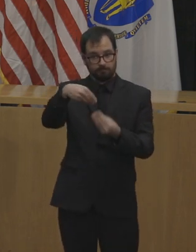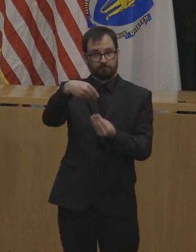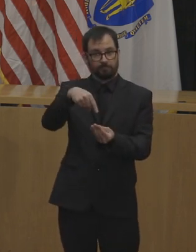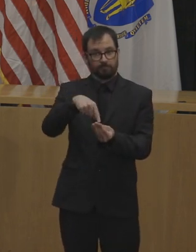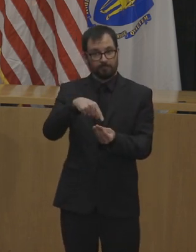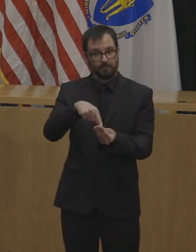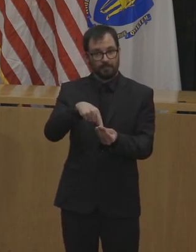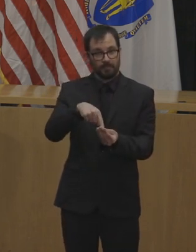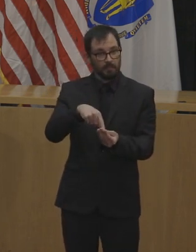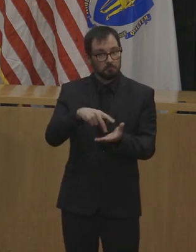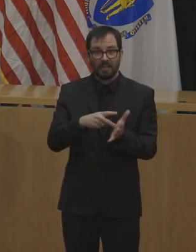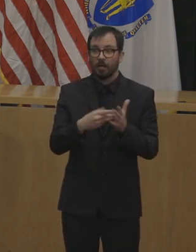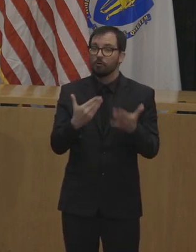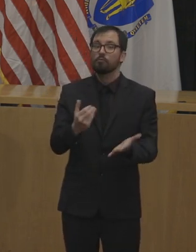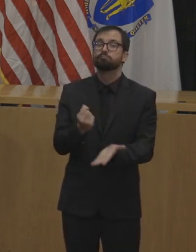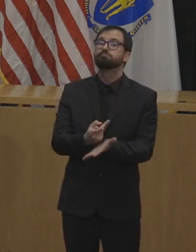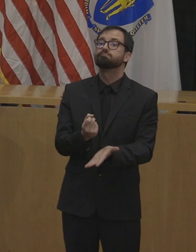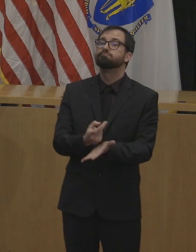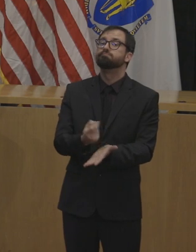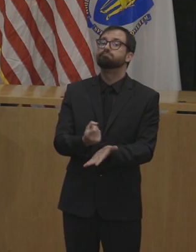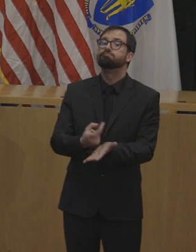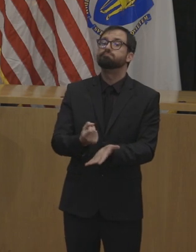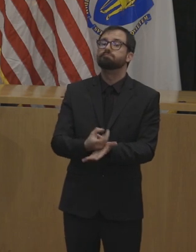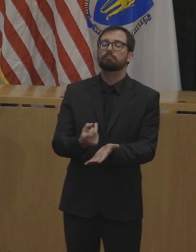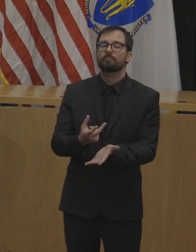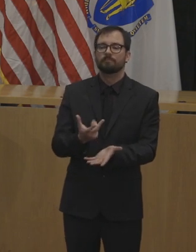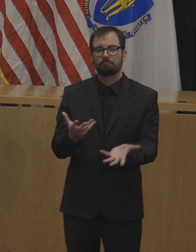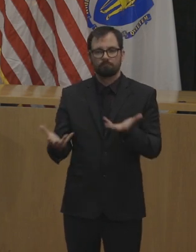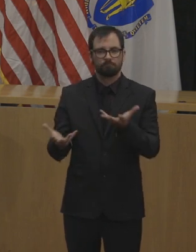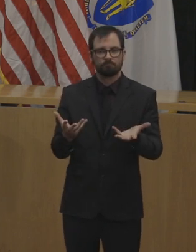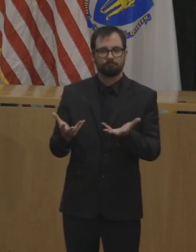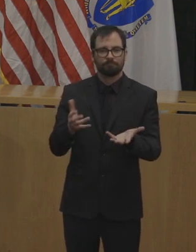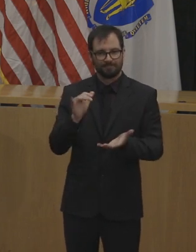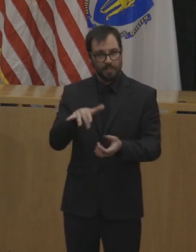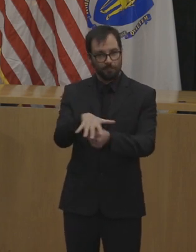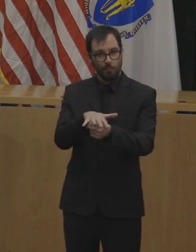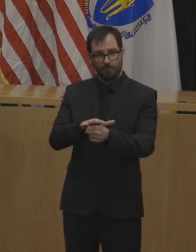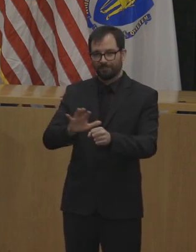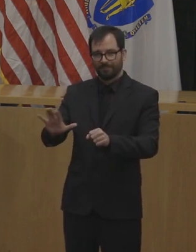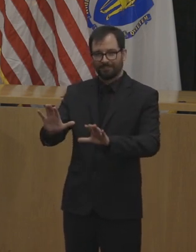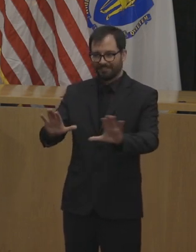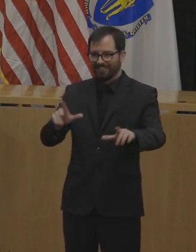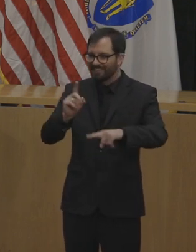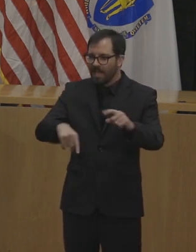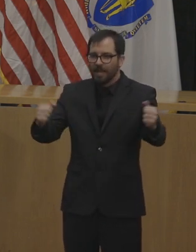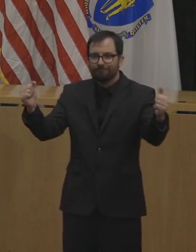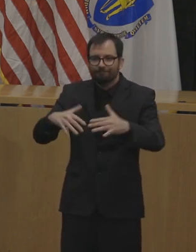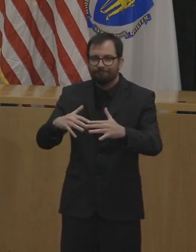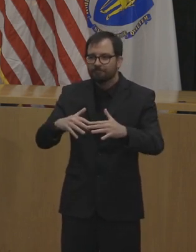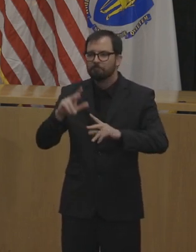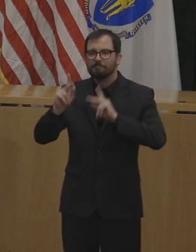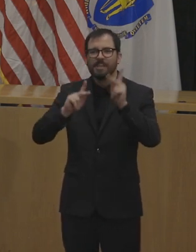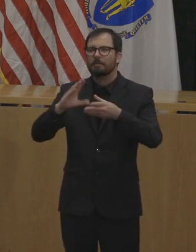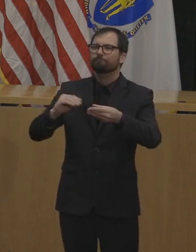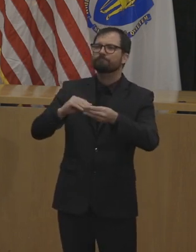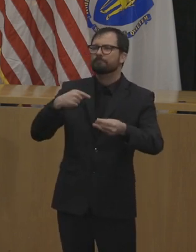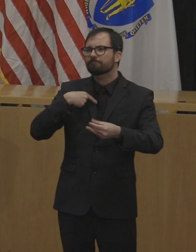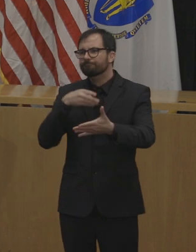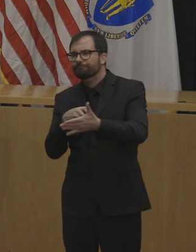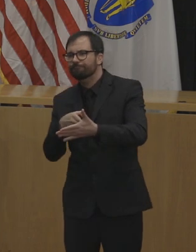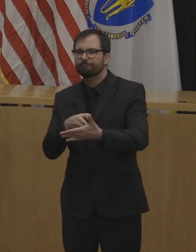approved or denied because a local authority can't convene a hearing. Any permit that is currently valid